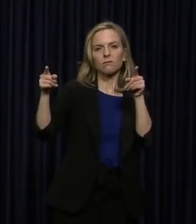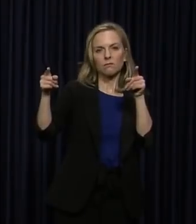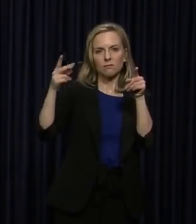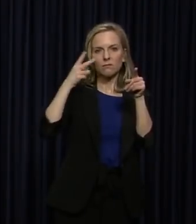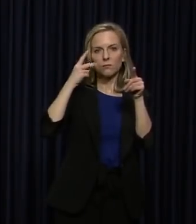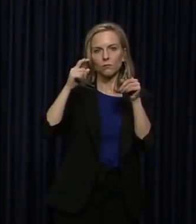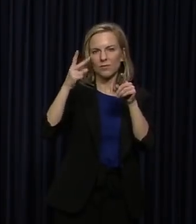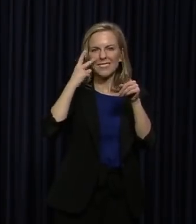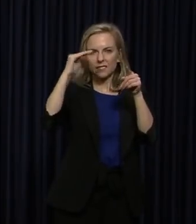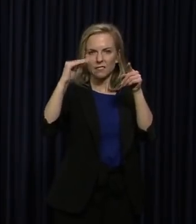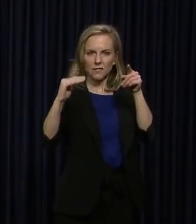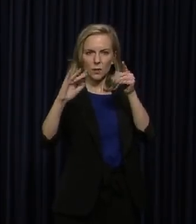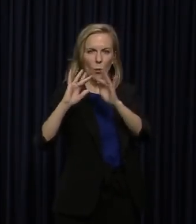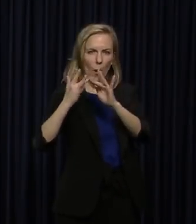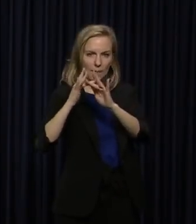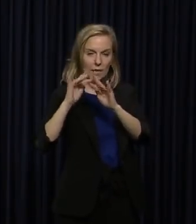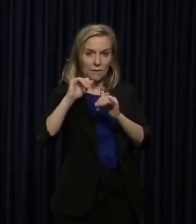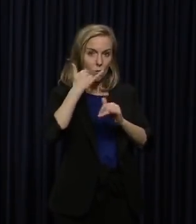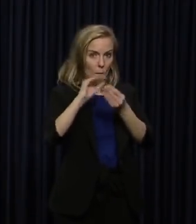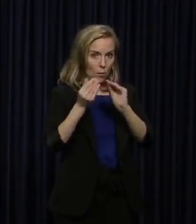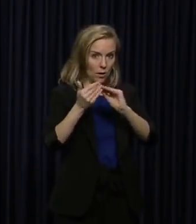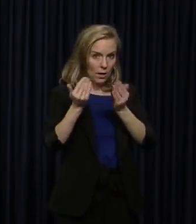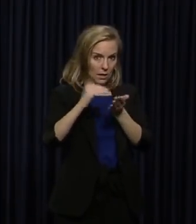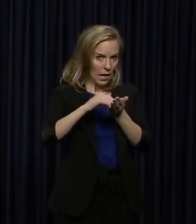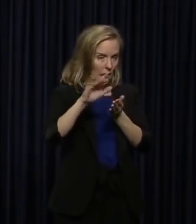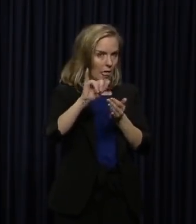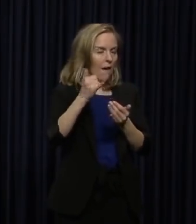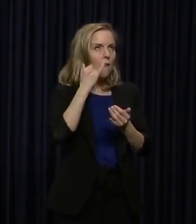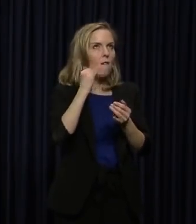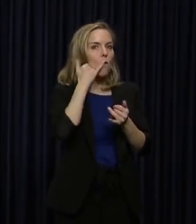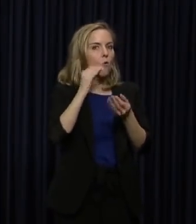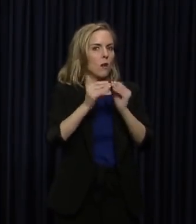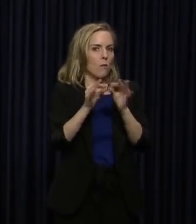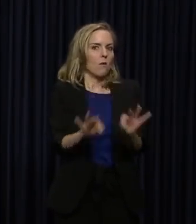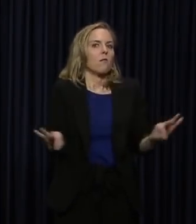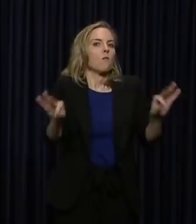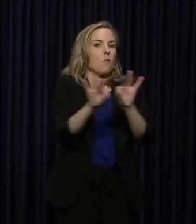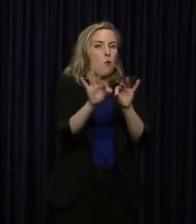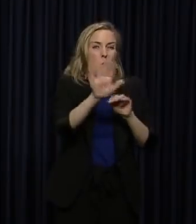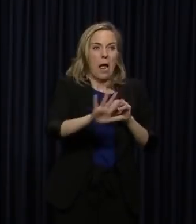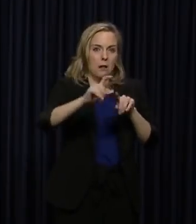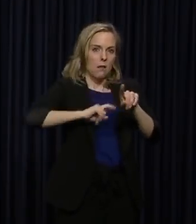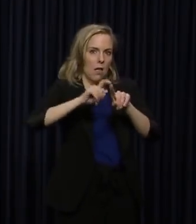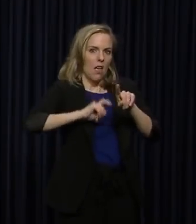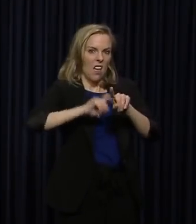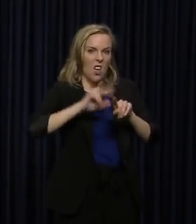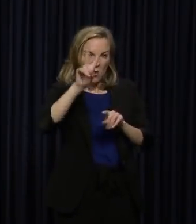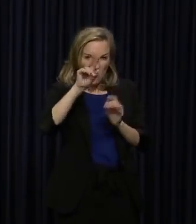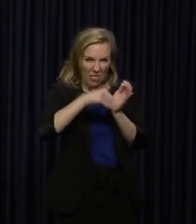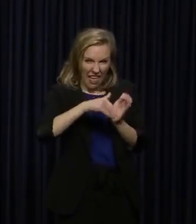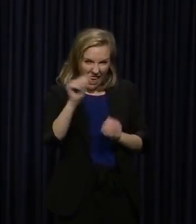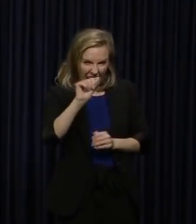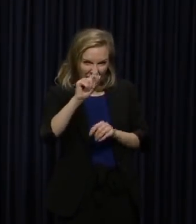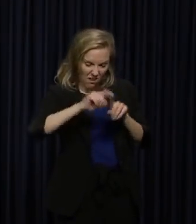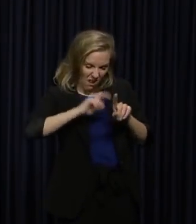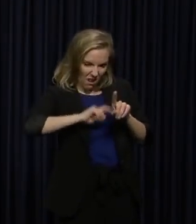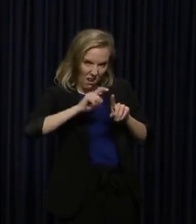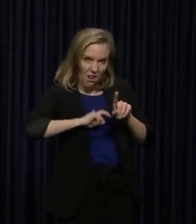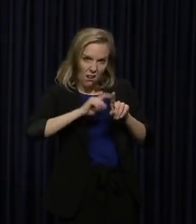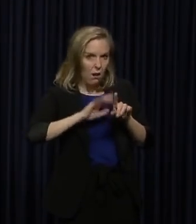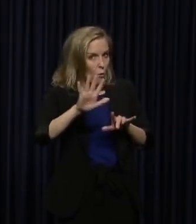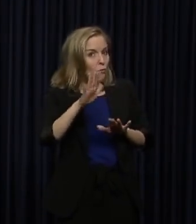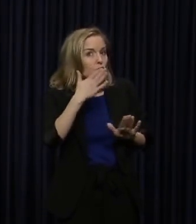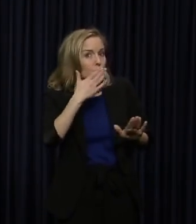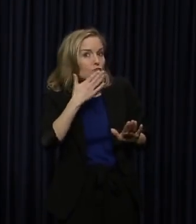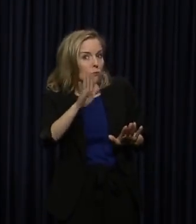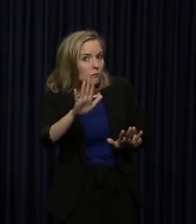You can show the website. That number is incredibly important. We're having about 2,000 calls a day. That is a good thing. We have